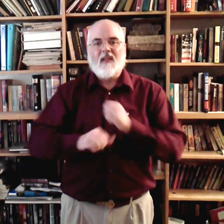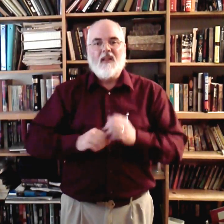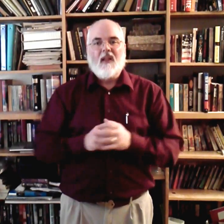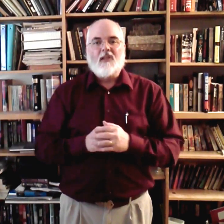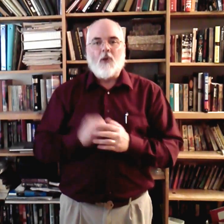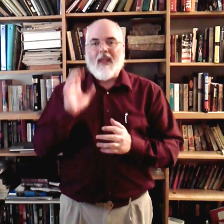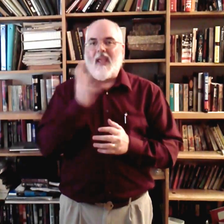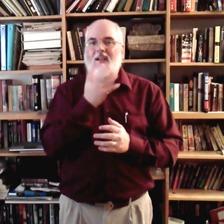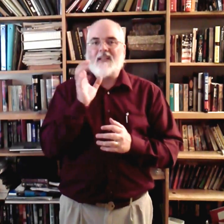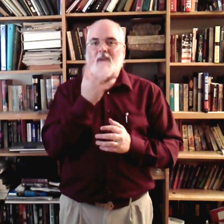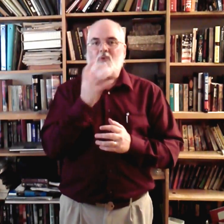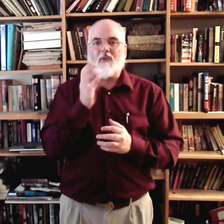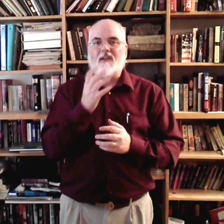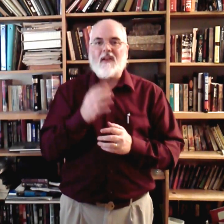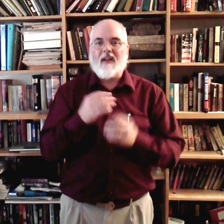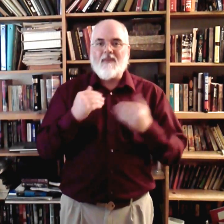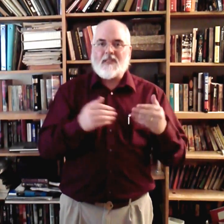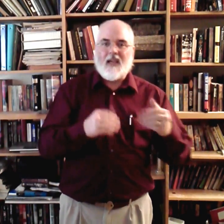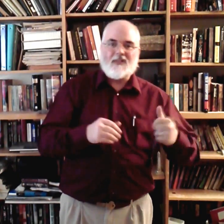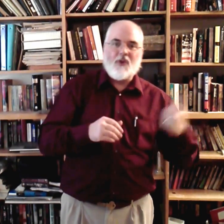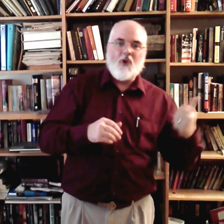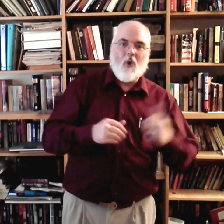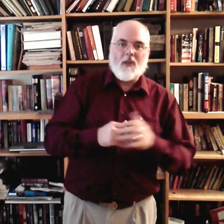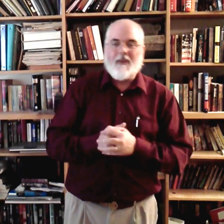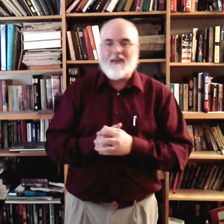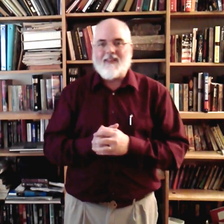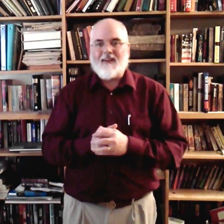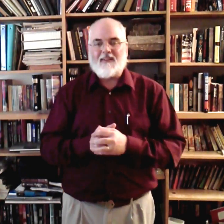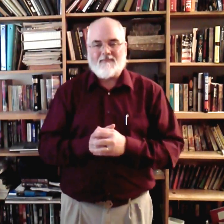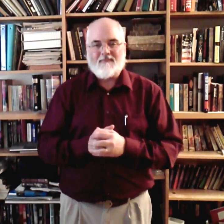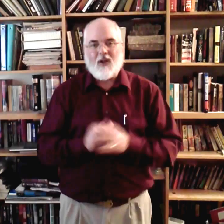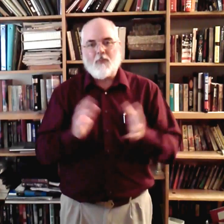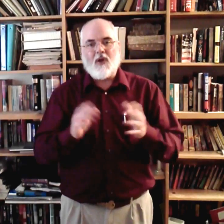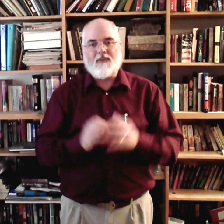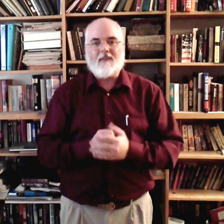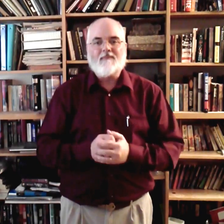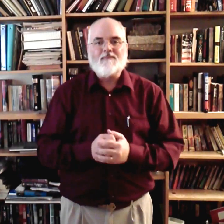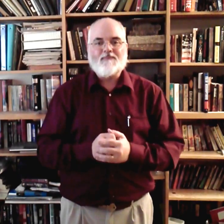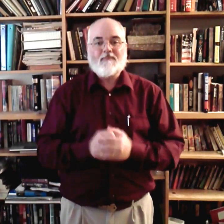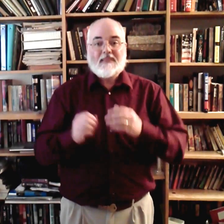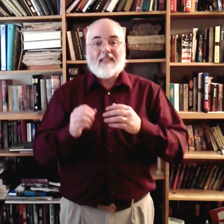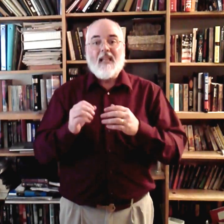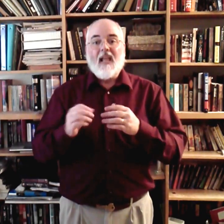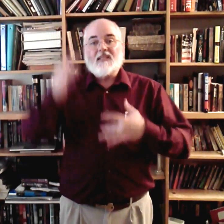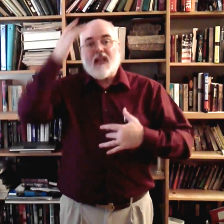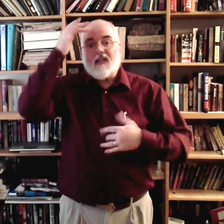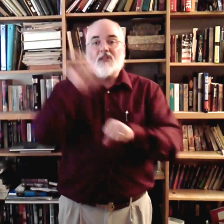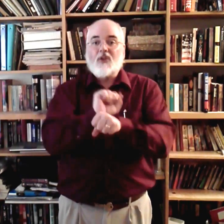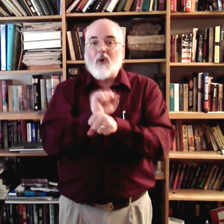So, head is kind of moving to emphasize the no at the beginning there. I hope you caught that. Sickness. Toil.